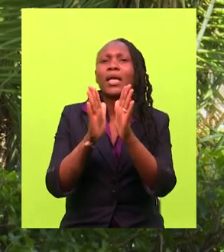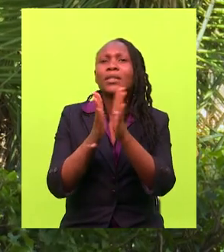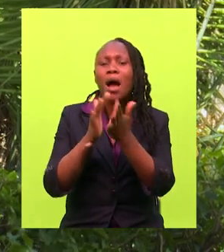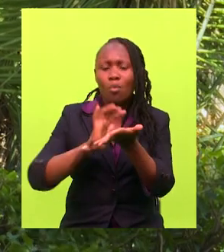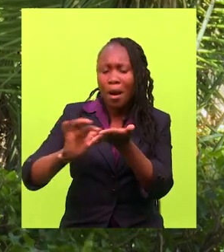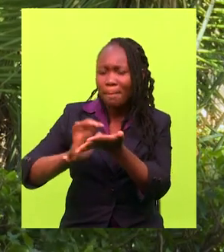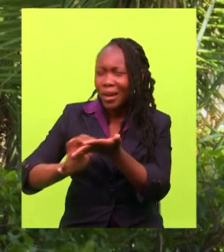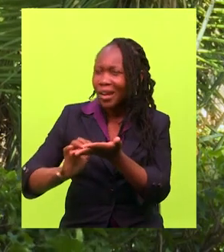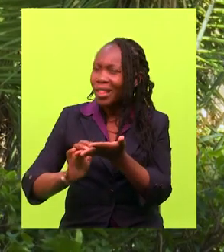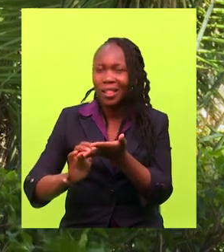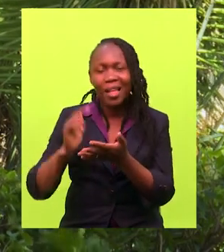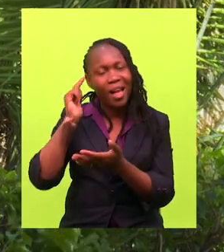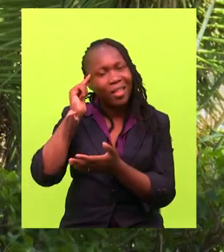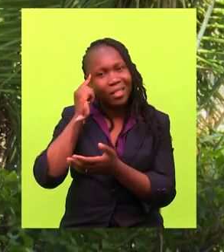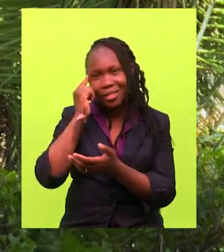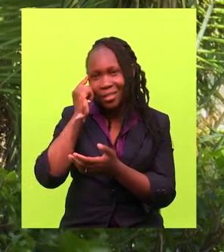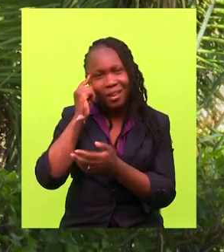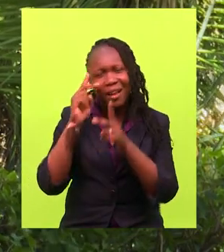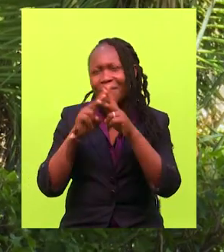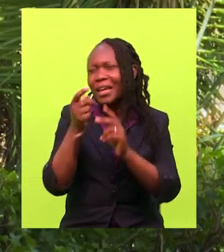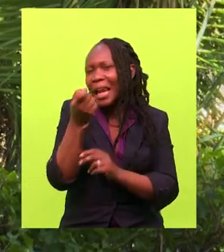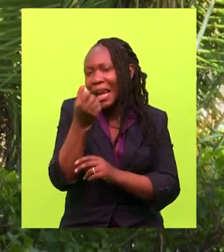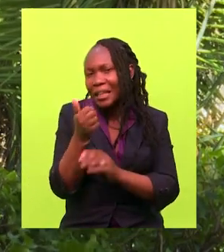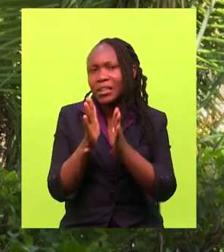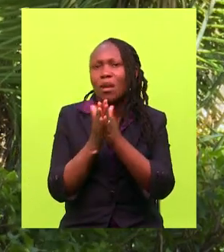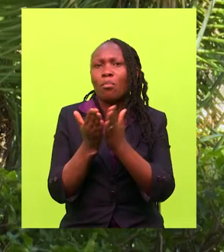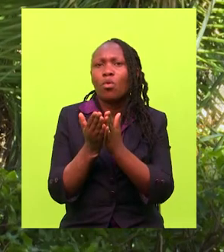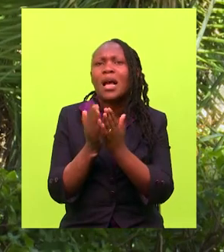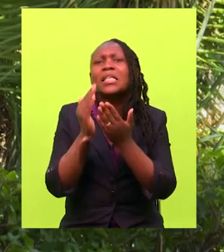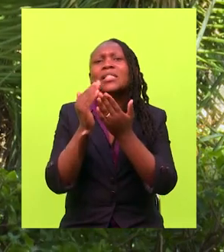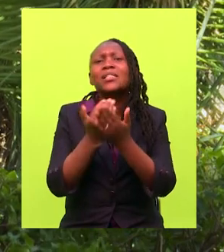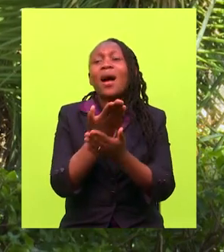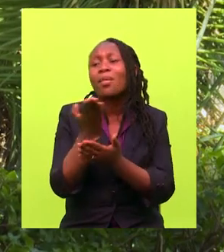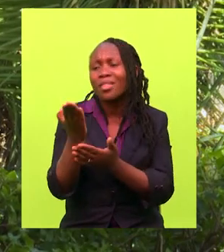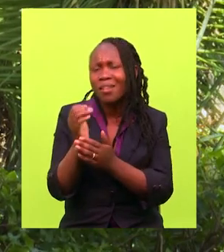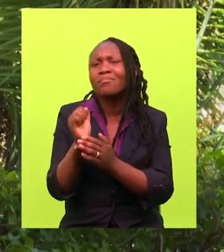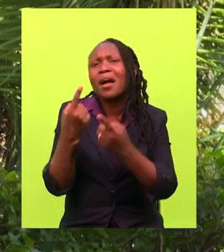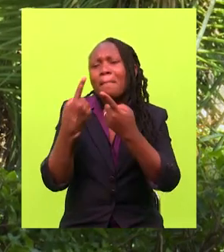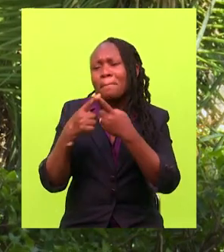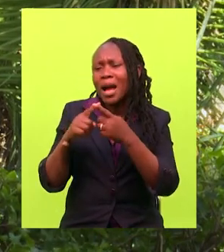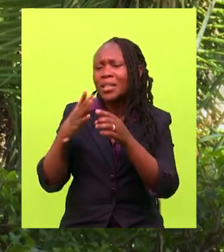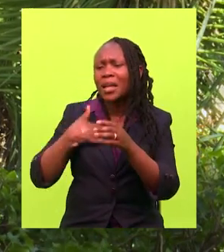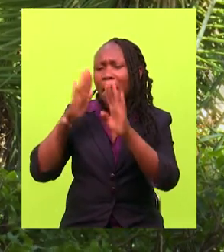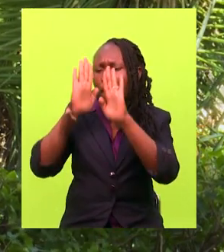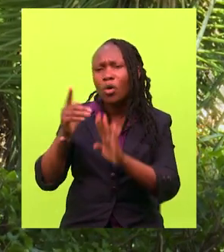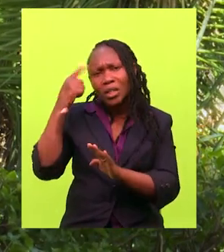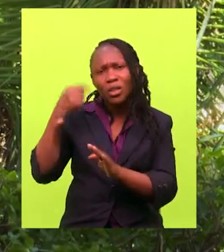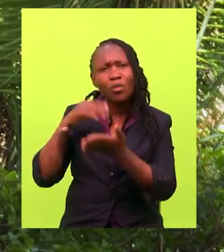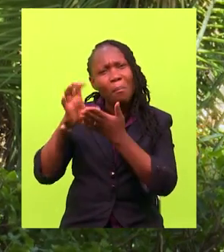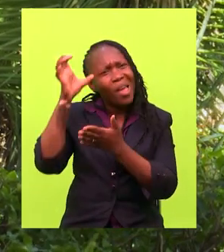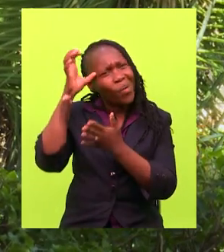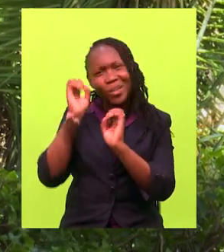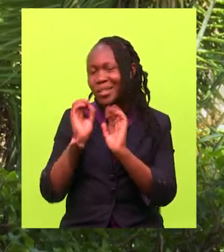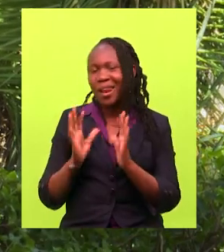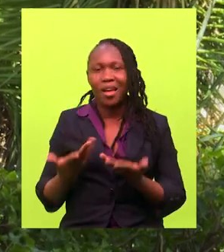Braille, I think there are very little books, of which even some of them don't relate to my course at all.